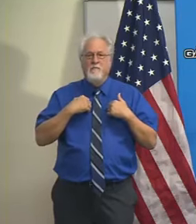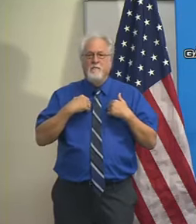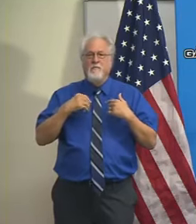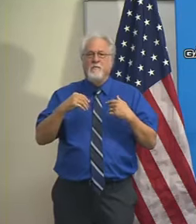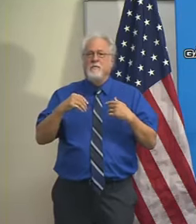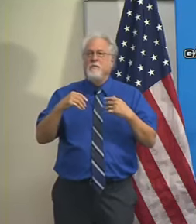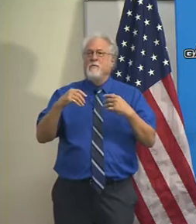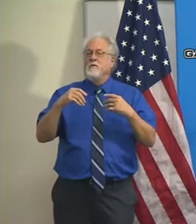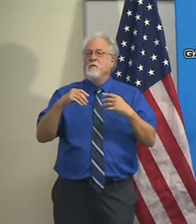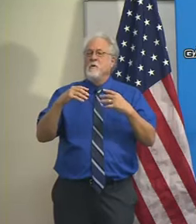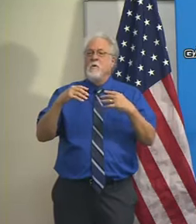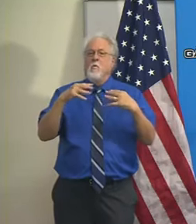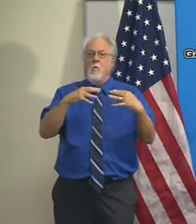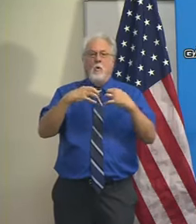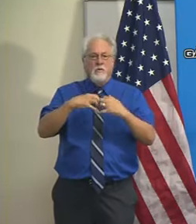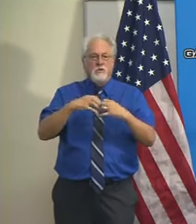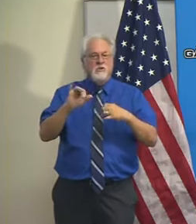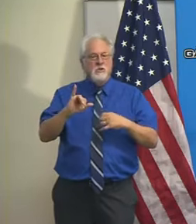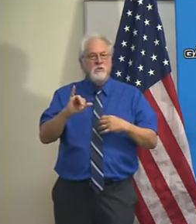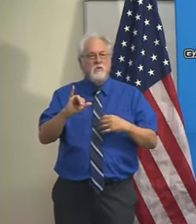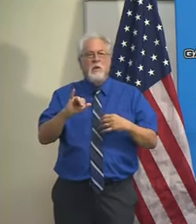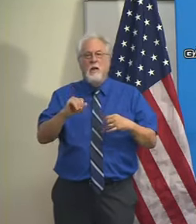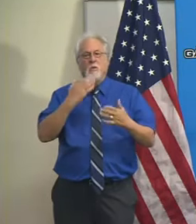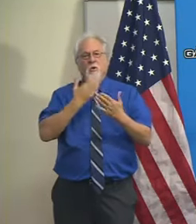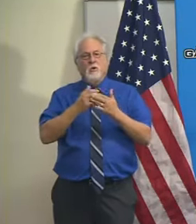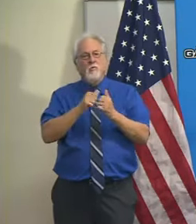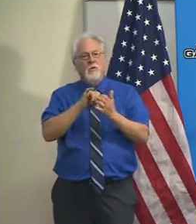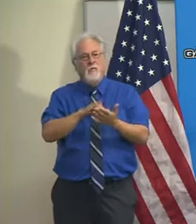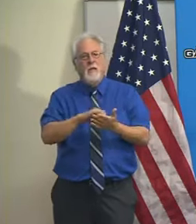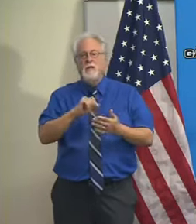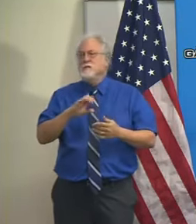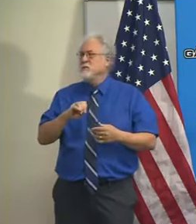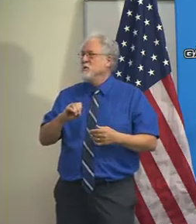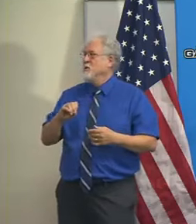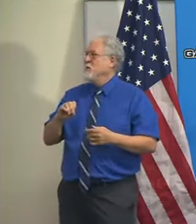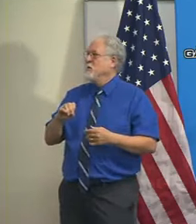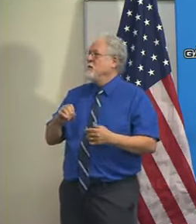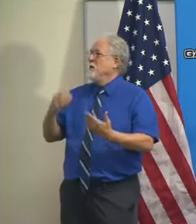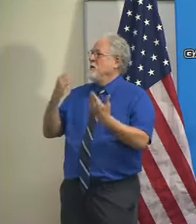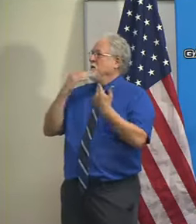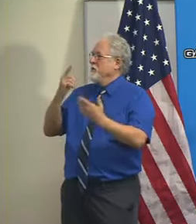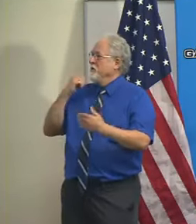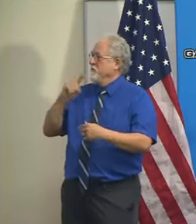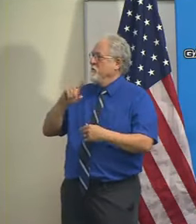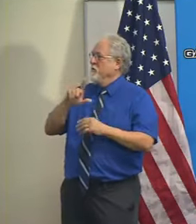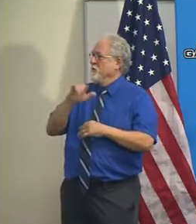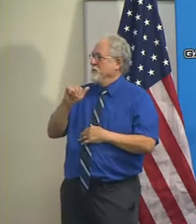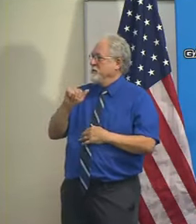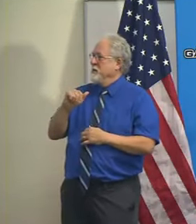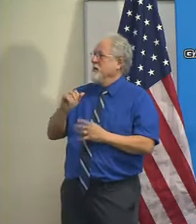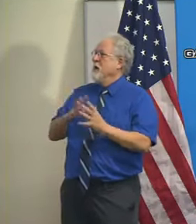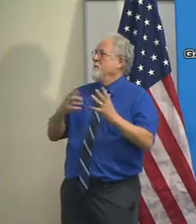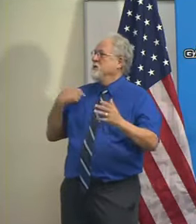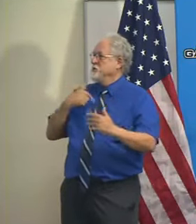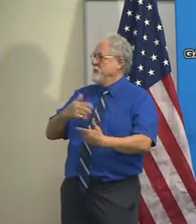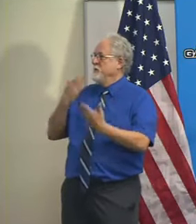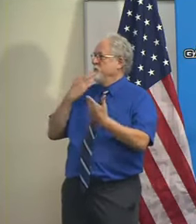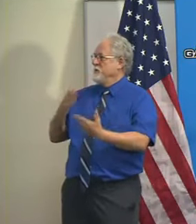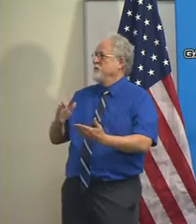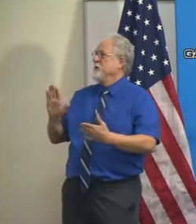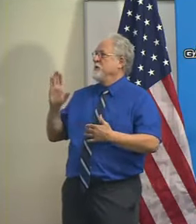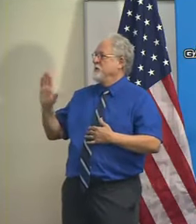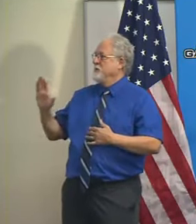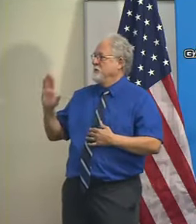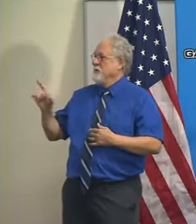And they are extremely good at that. So General Waddell, I just want to tell you on behalf of the state of Louisiana how much we appreciate